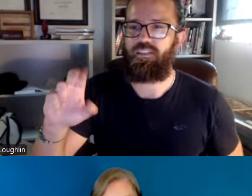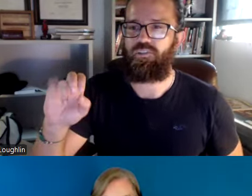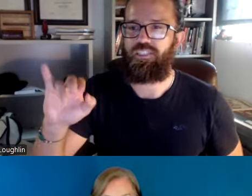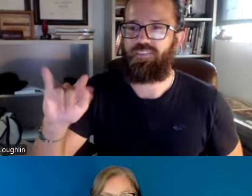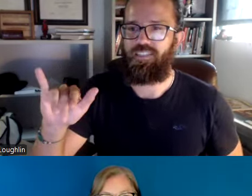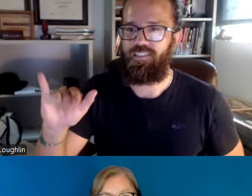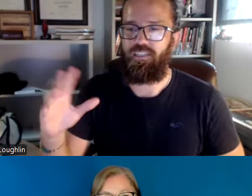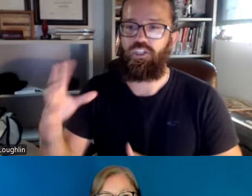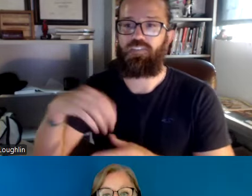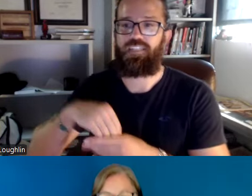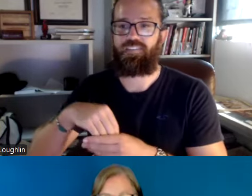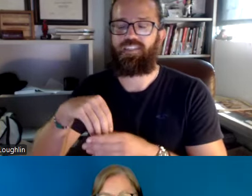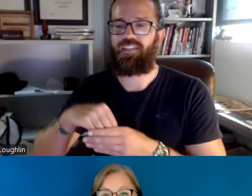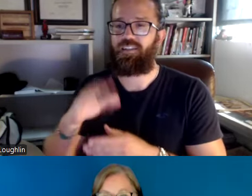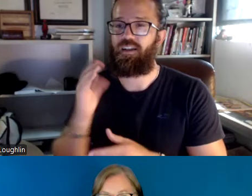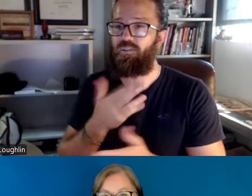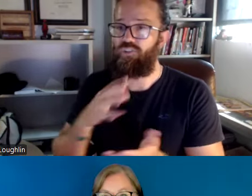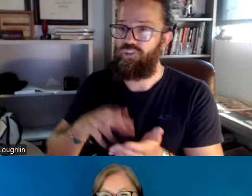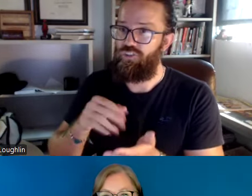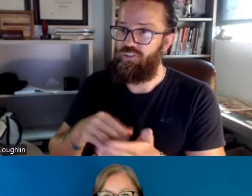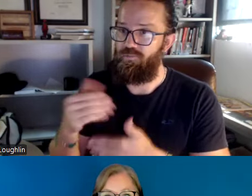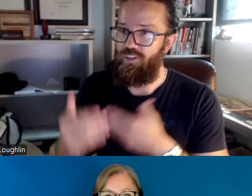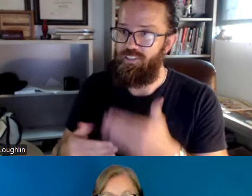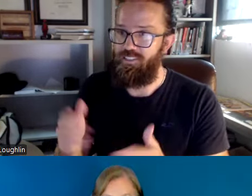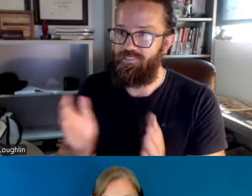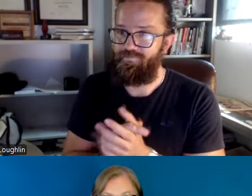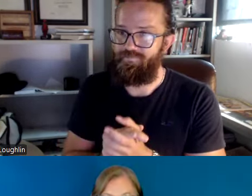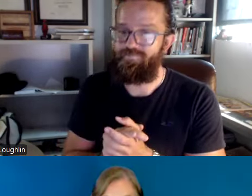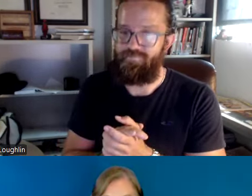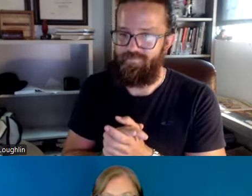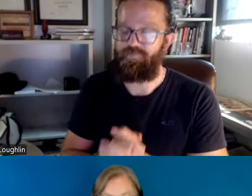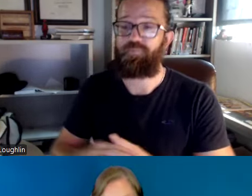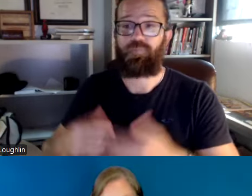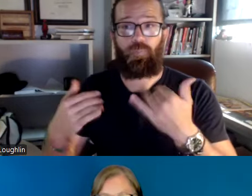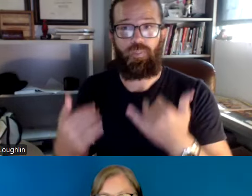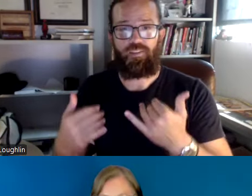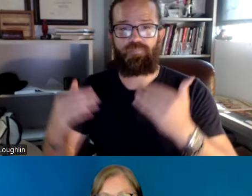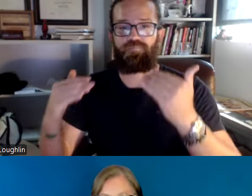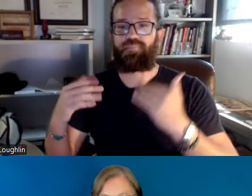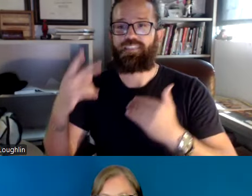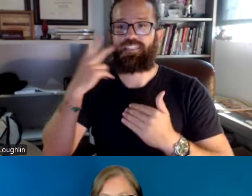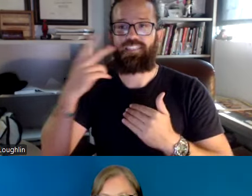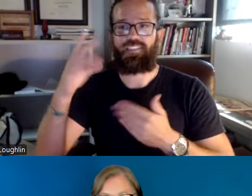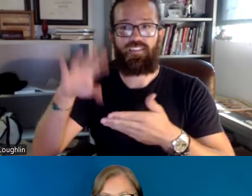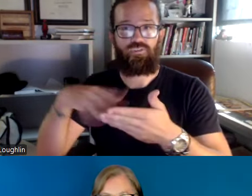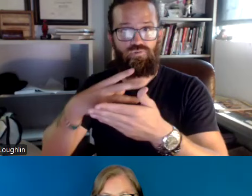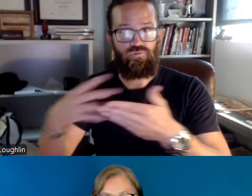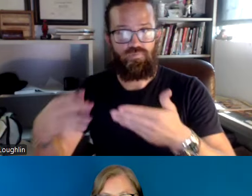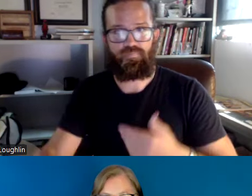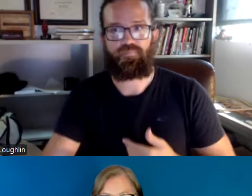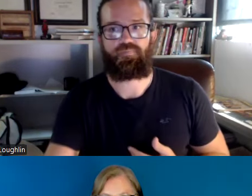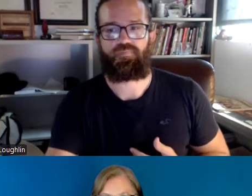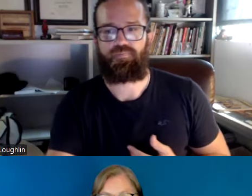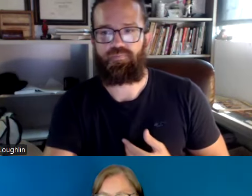encouraging inclusivity in our students in the learning process. So,